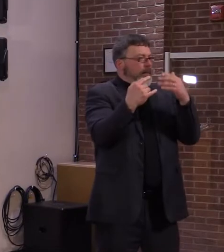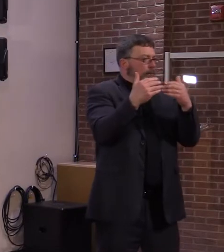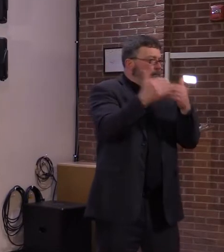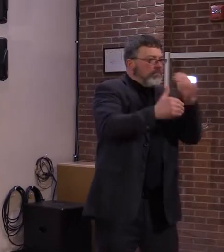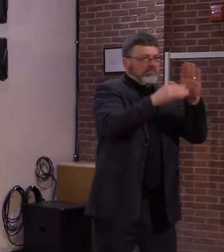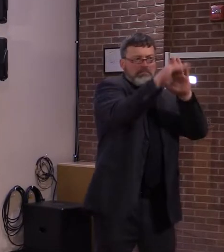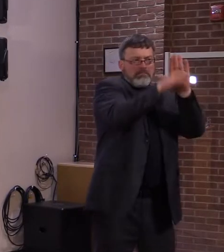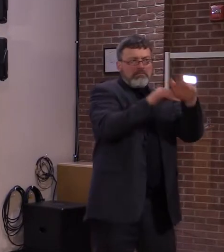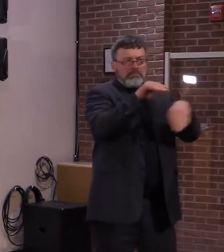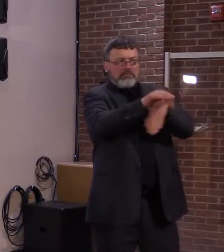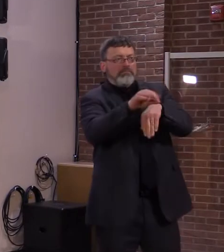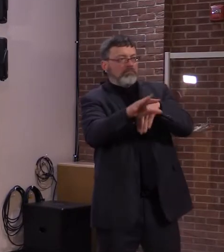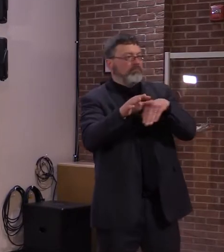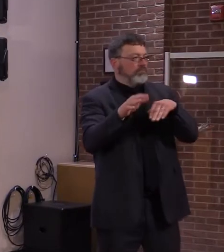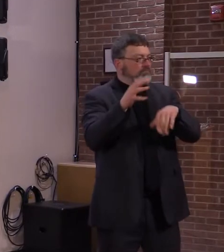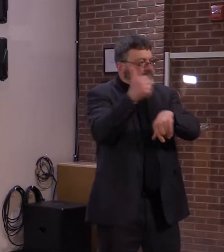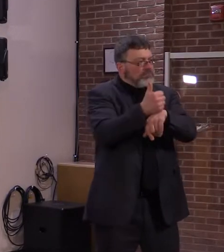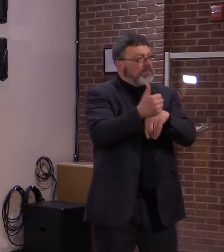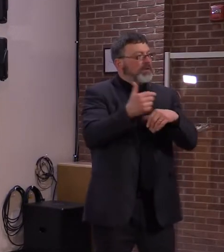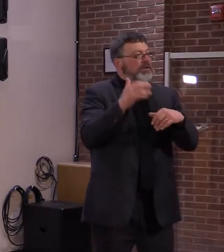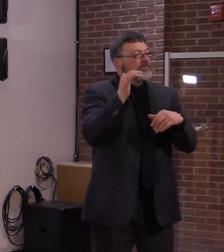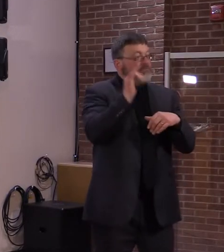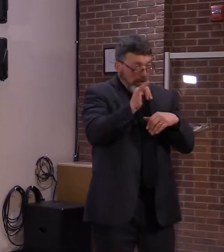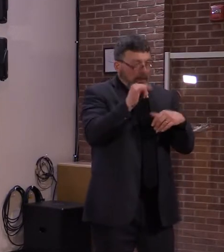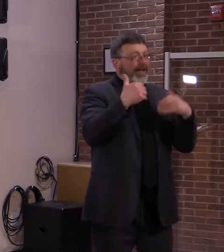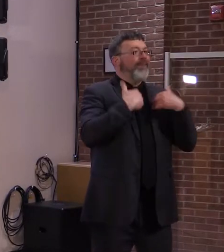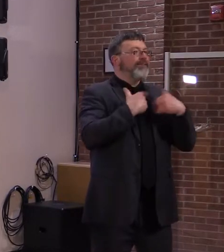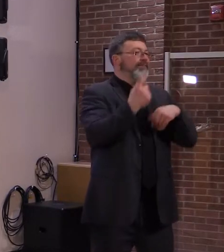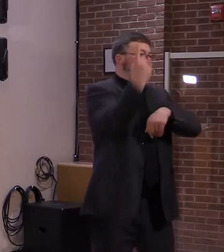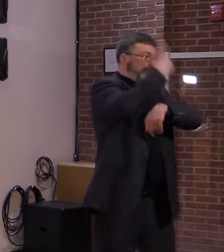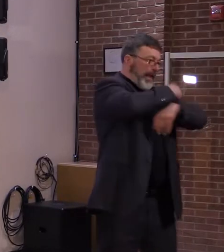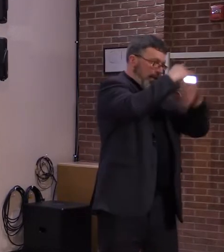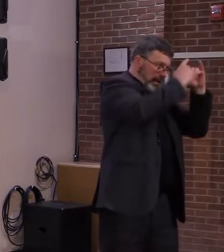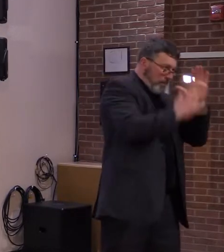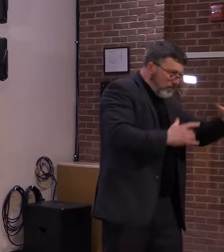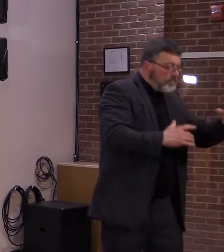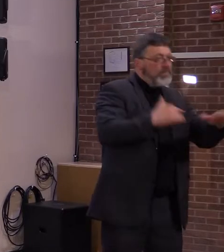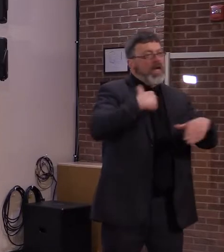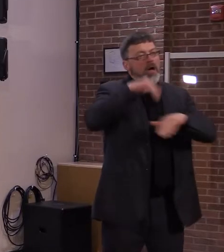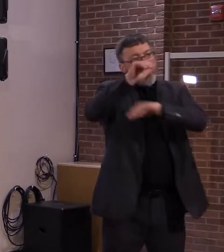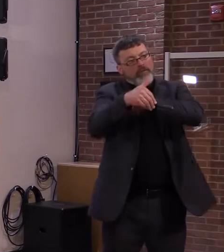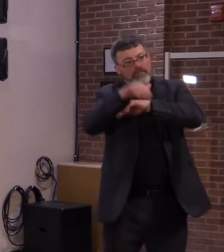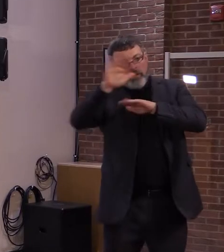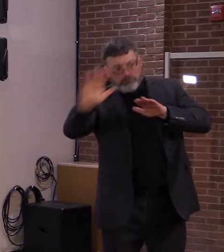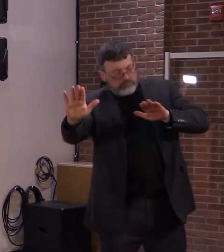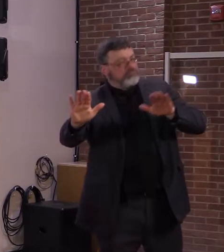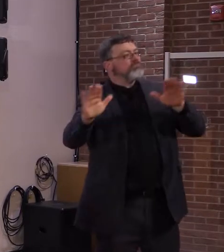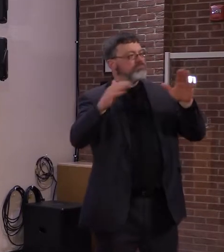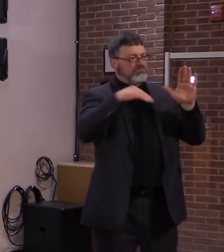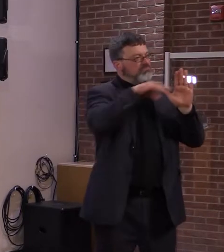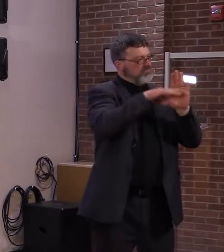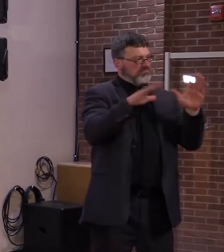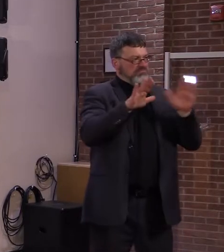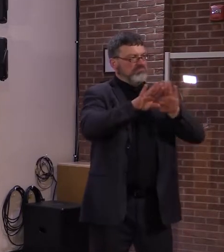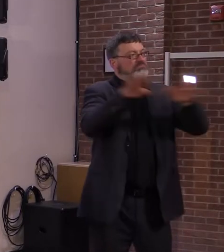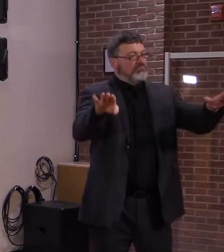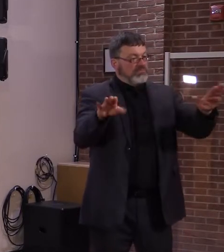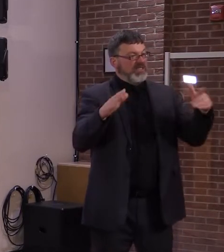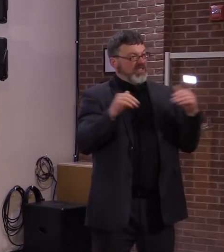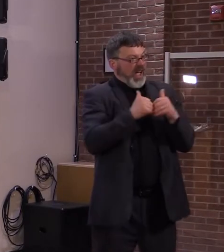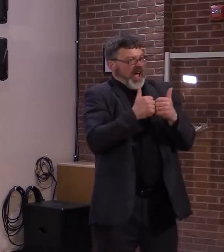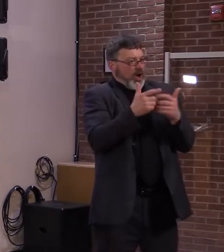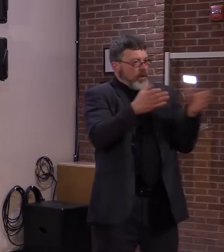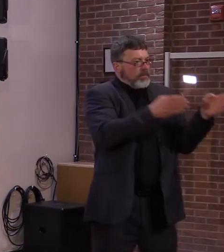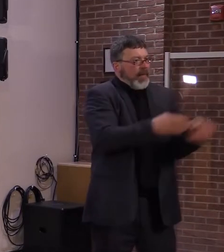both overnight and day programs follows our Vermont Forward framework as we continue to see